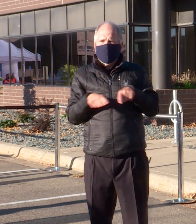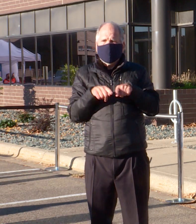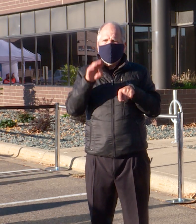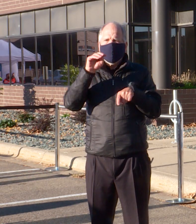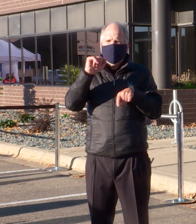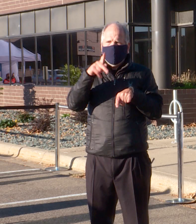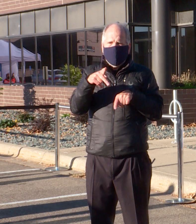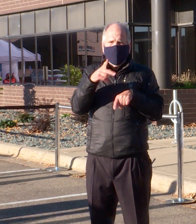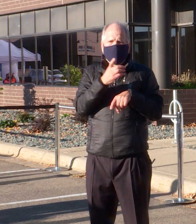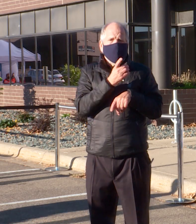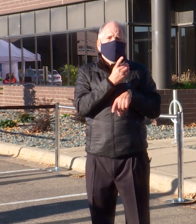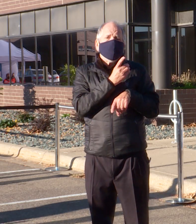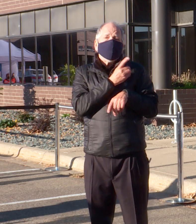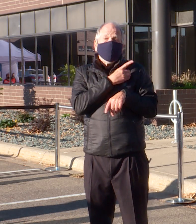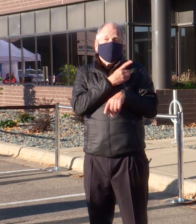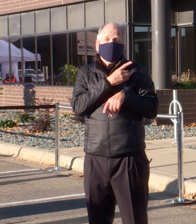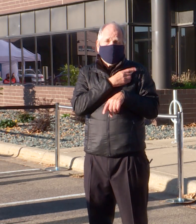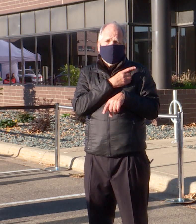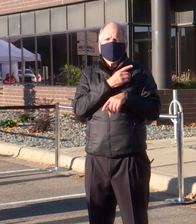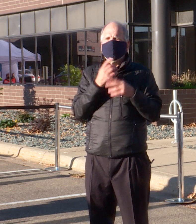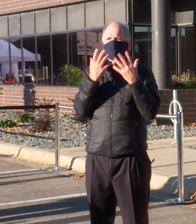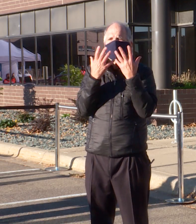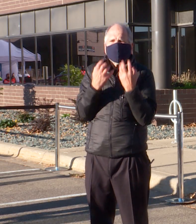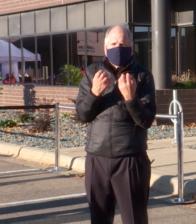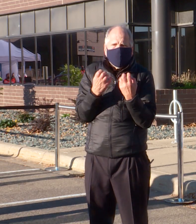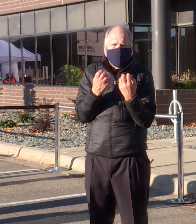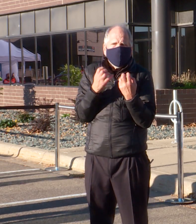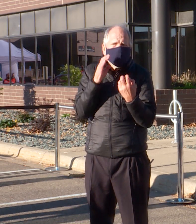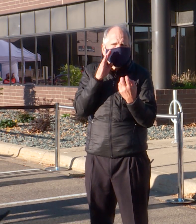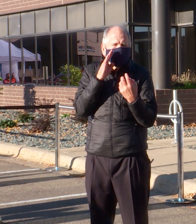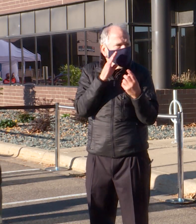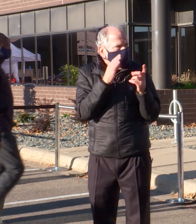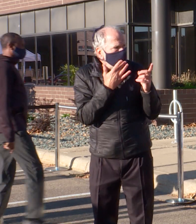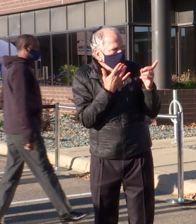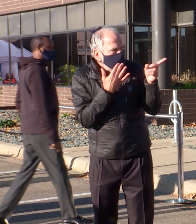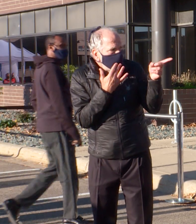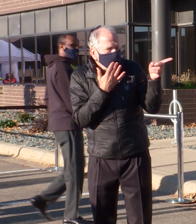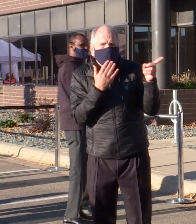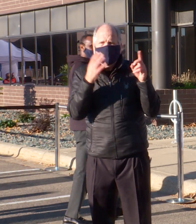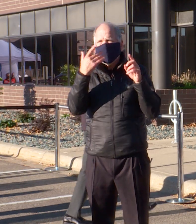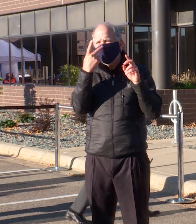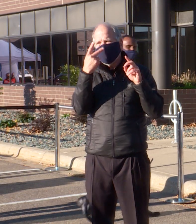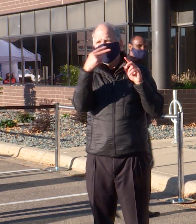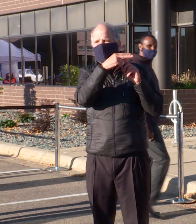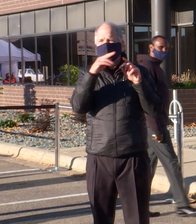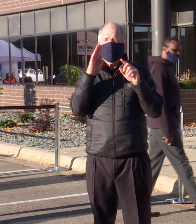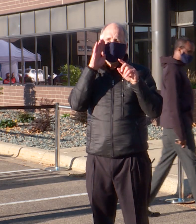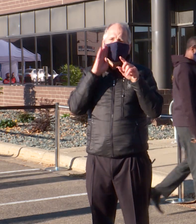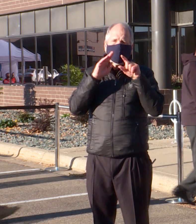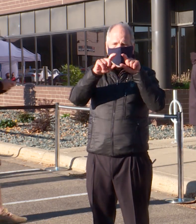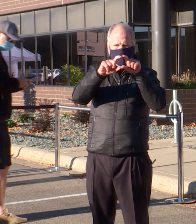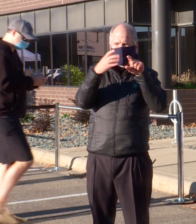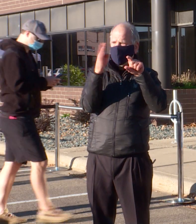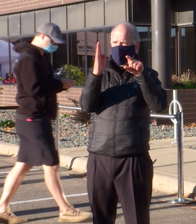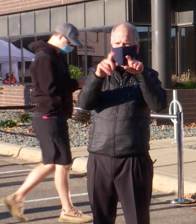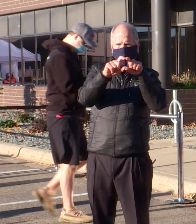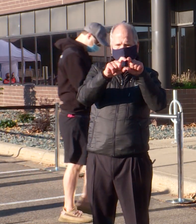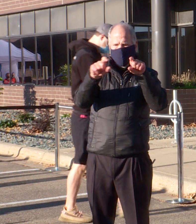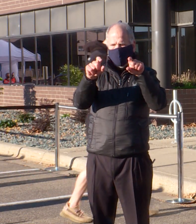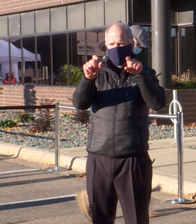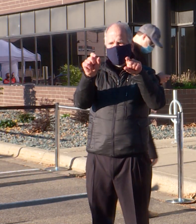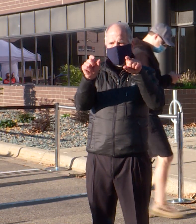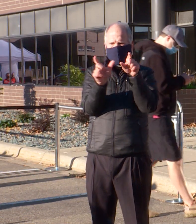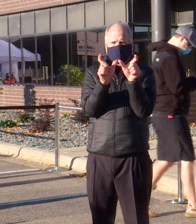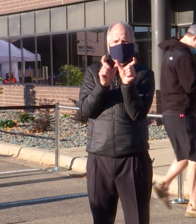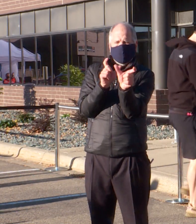darker colors reflect more turnout from those precincts, but it's fairly evenly spread across the city. Voters